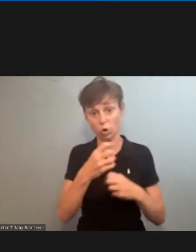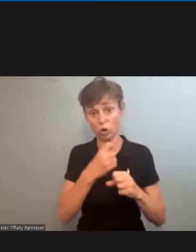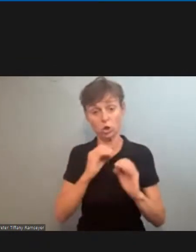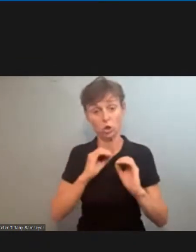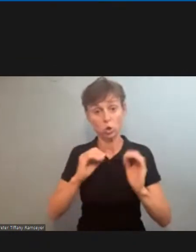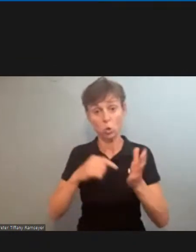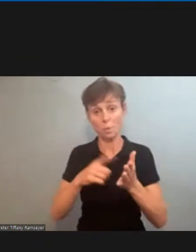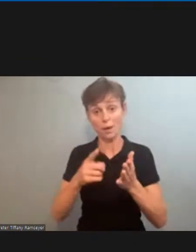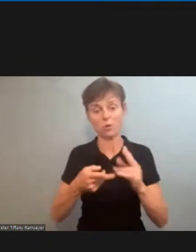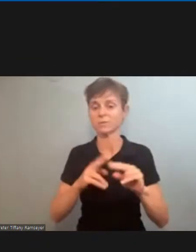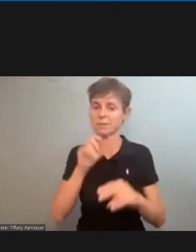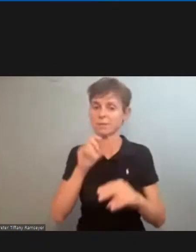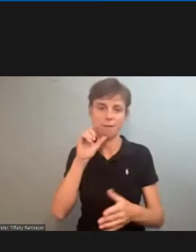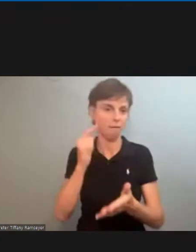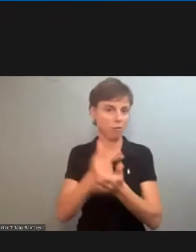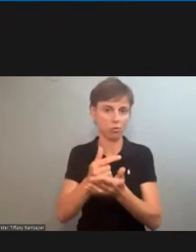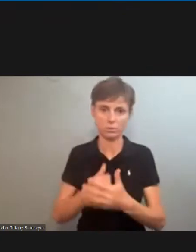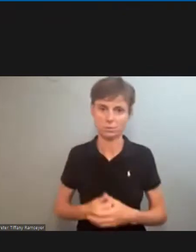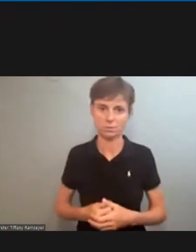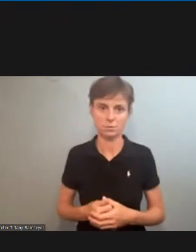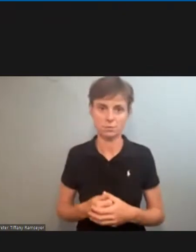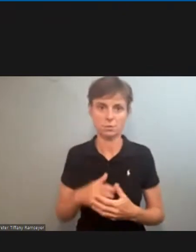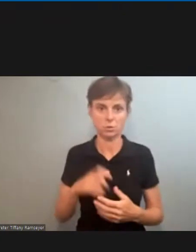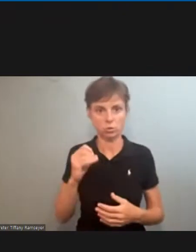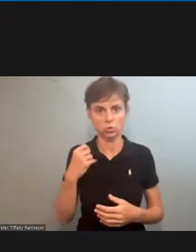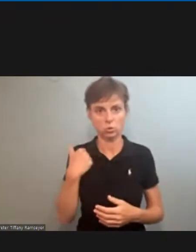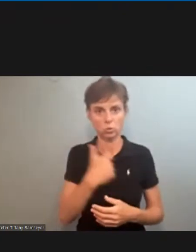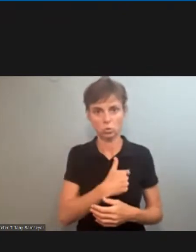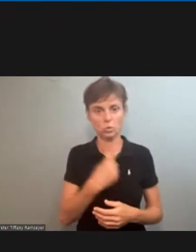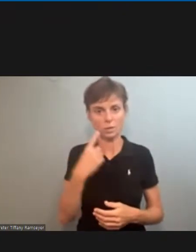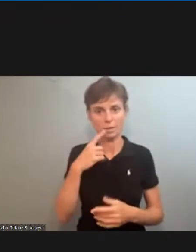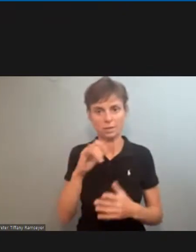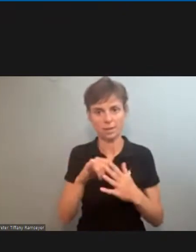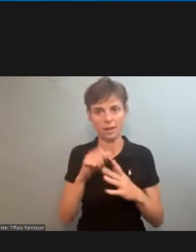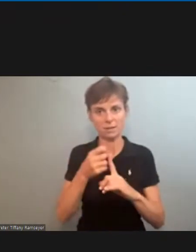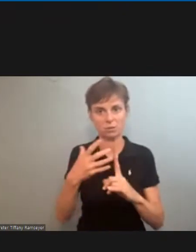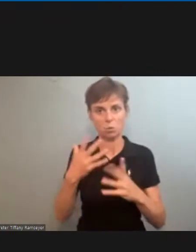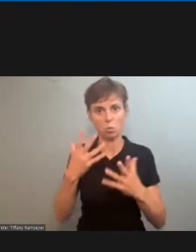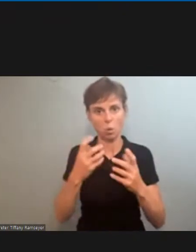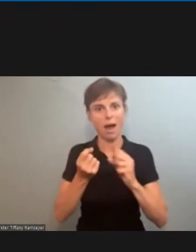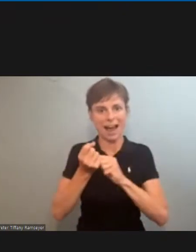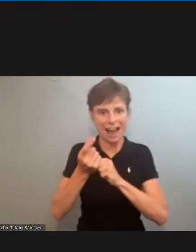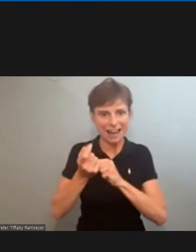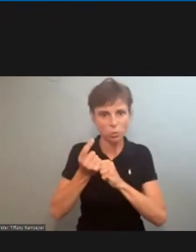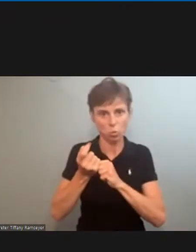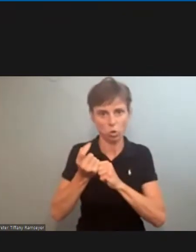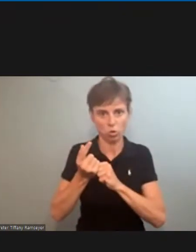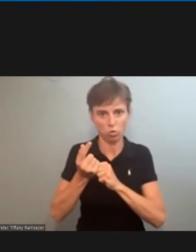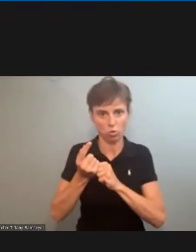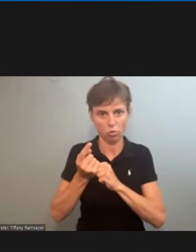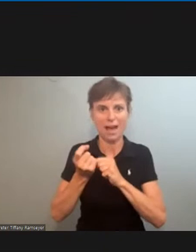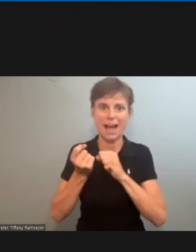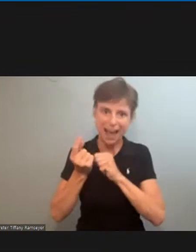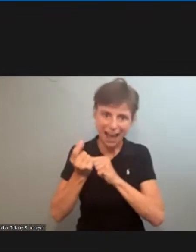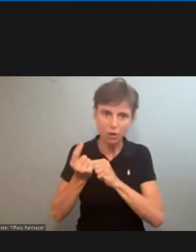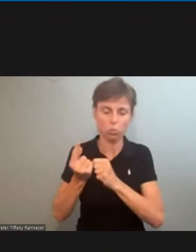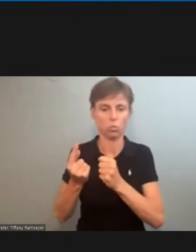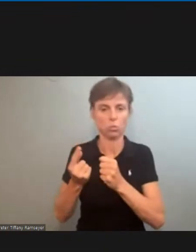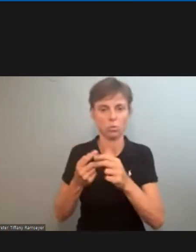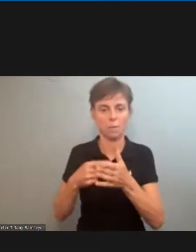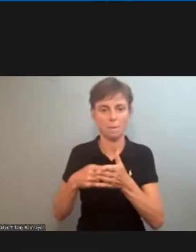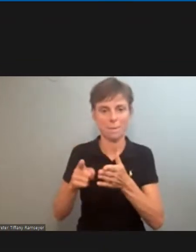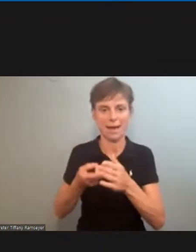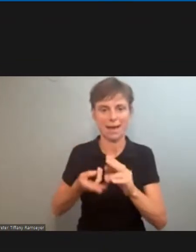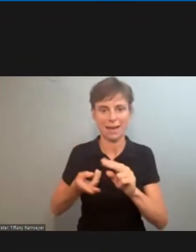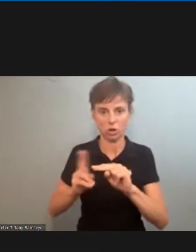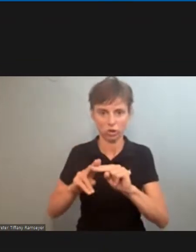so it's not guaranteed so we look at that as enhancing and expanding we want annual good wage increases we